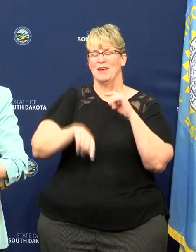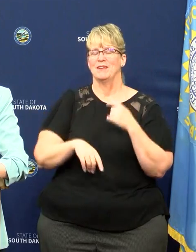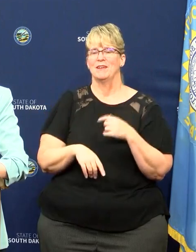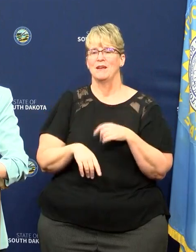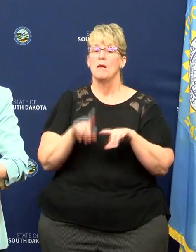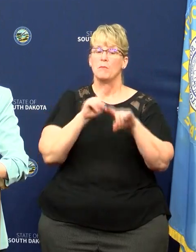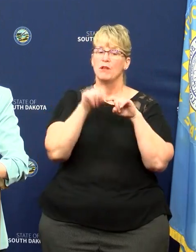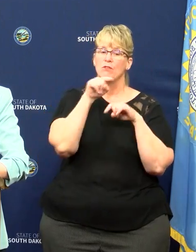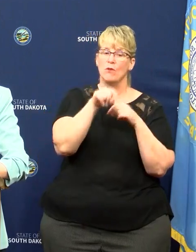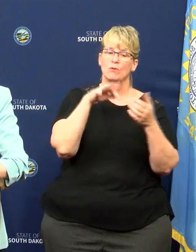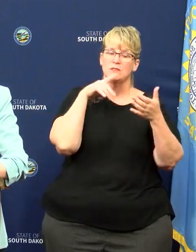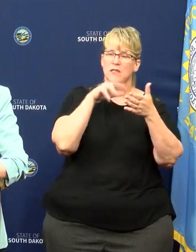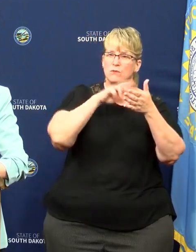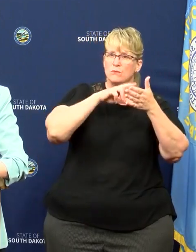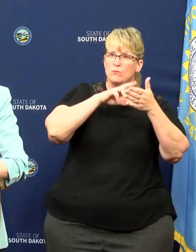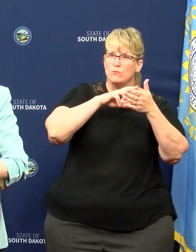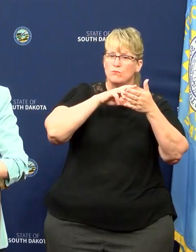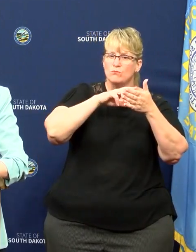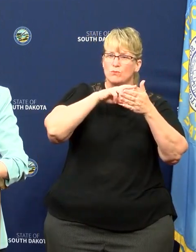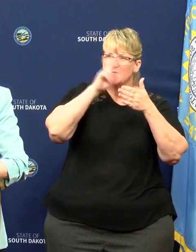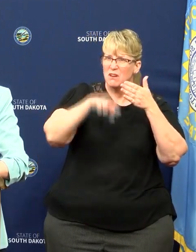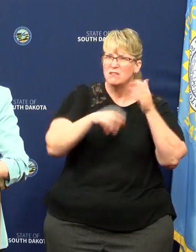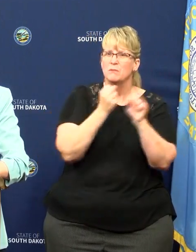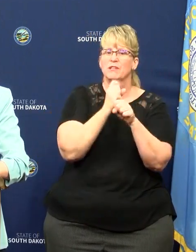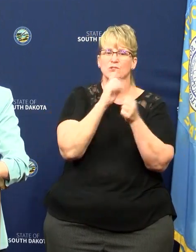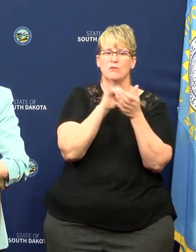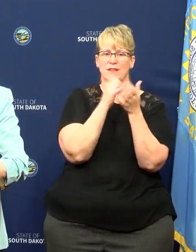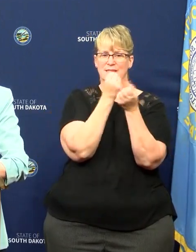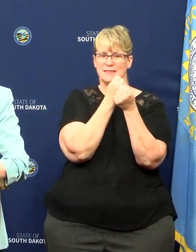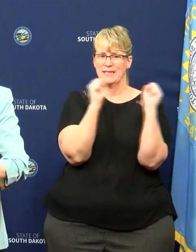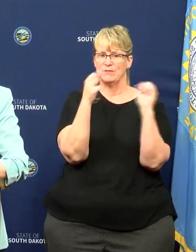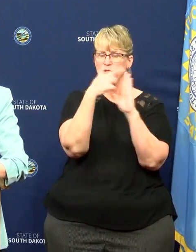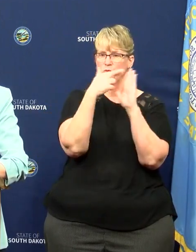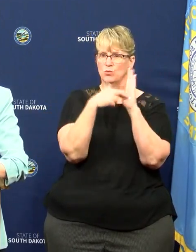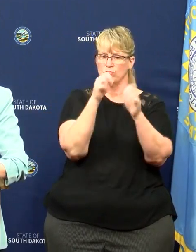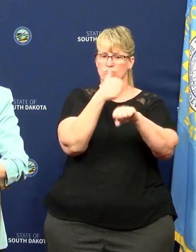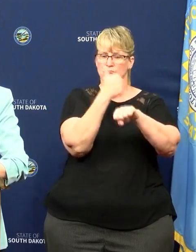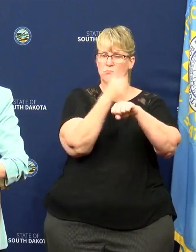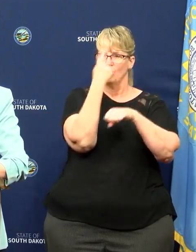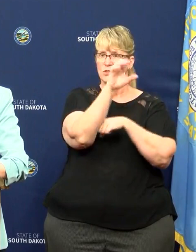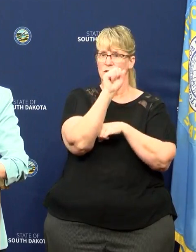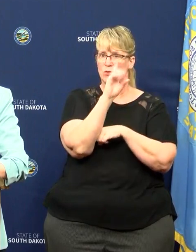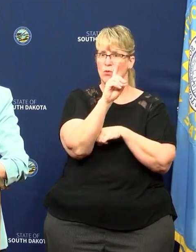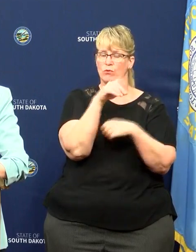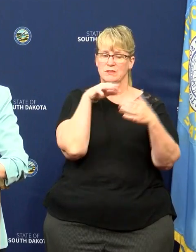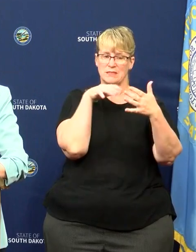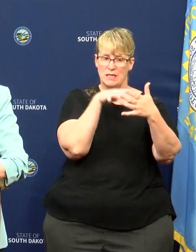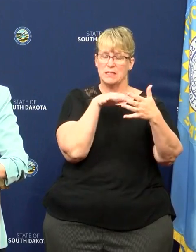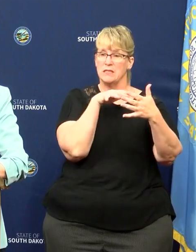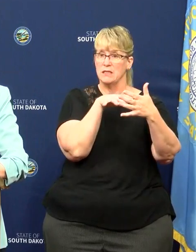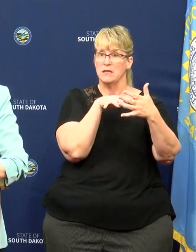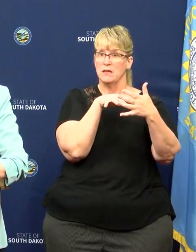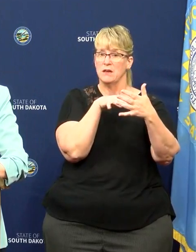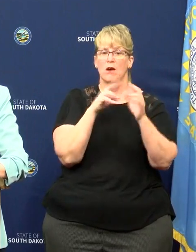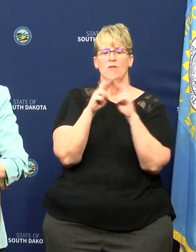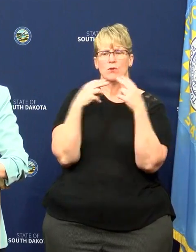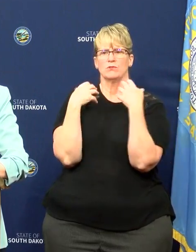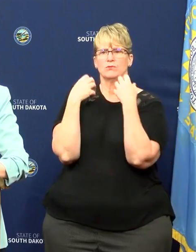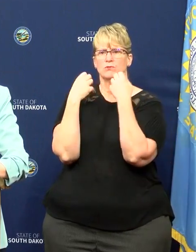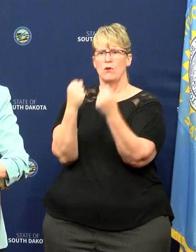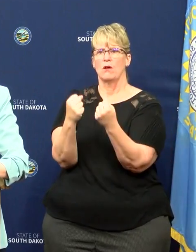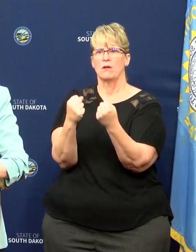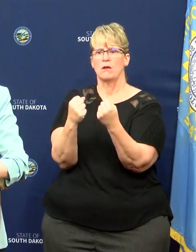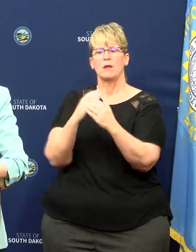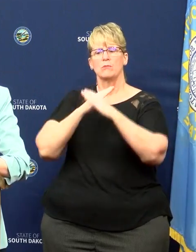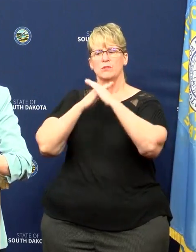at those study results and making sure that the safety protocols that are in place for the South Dakota study remain strong and